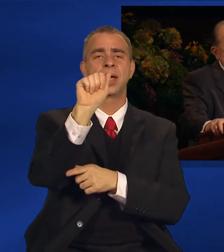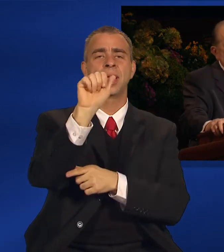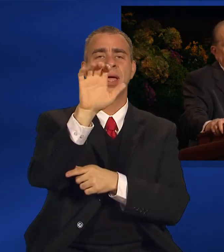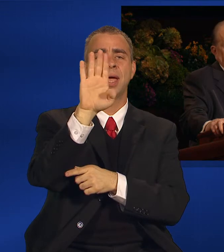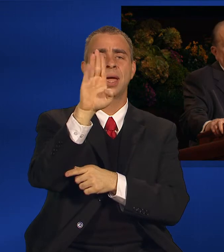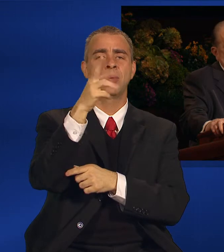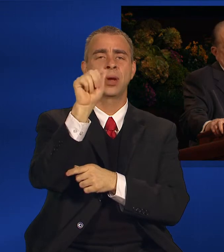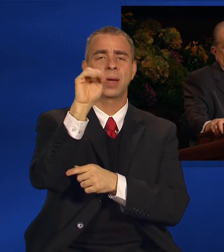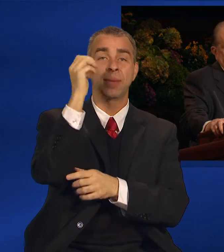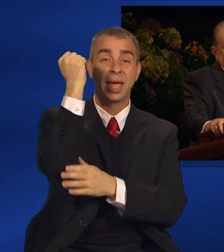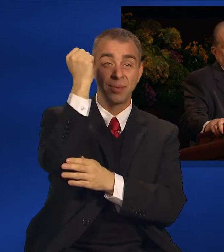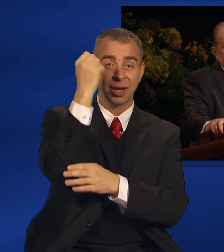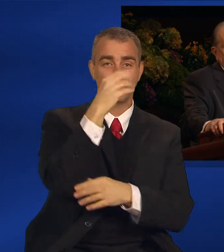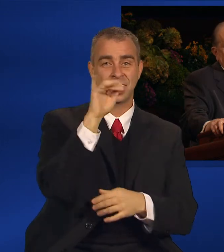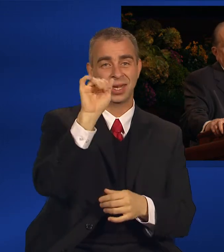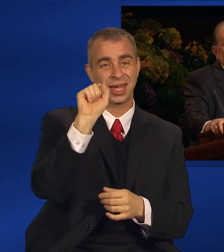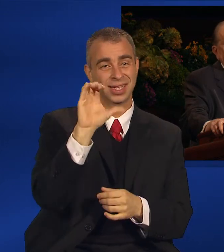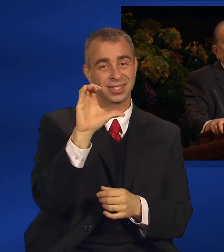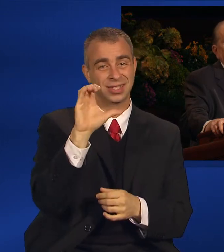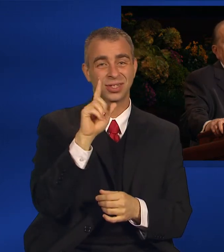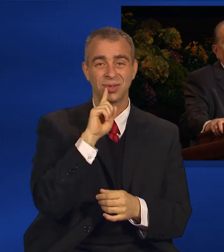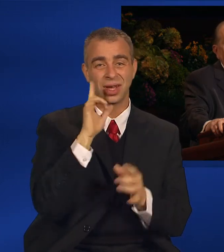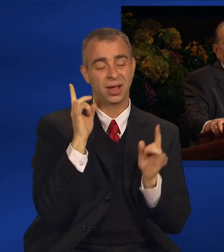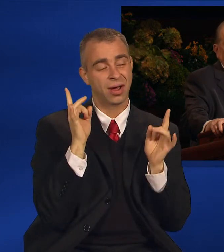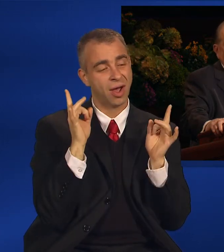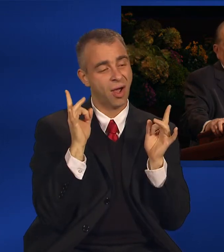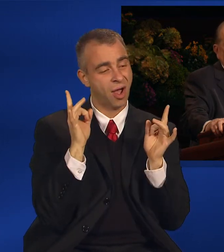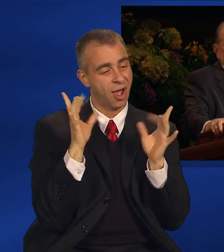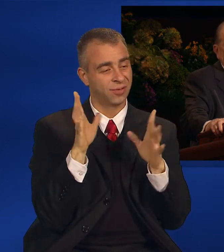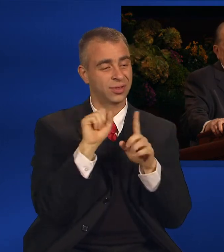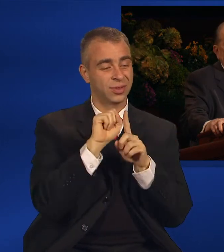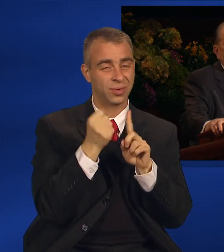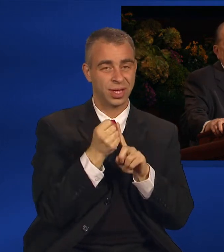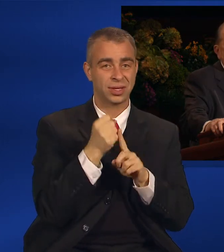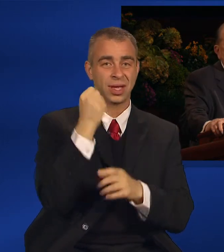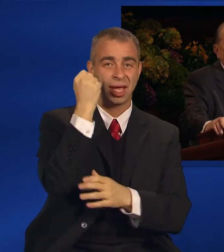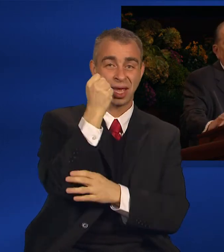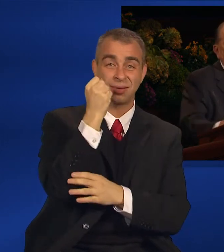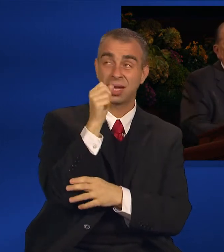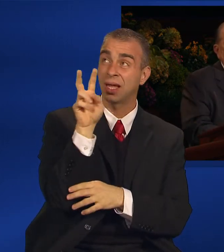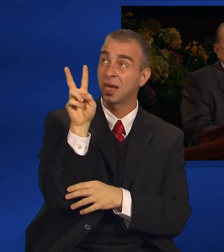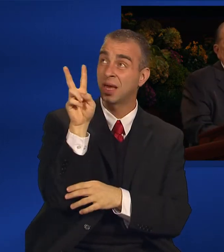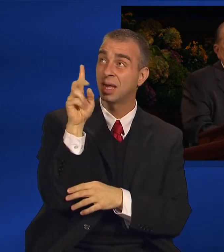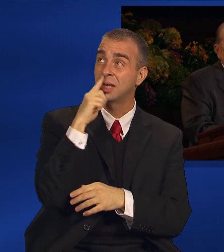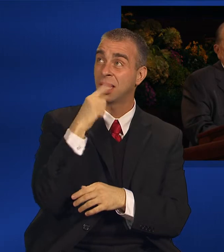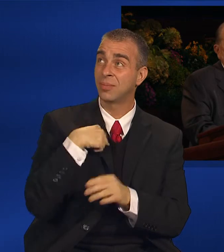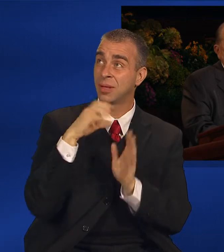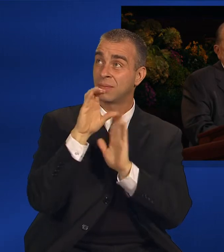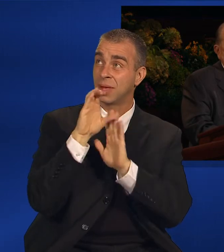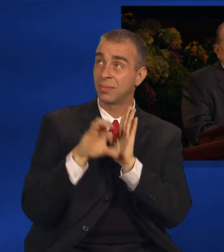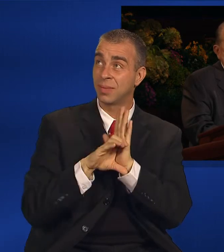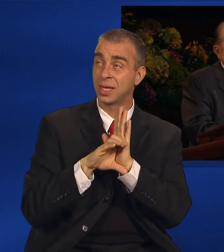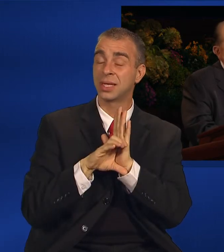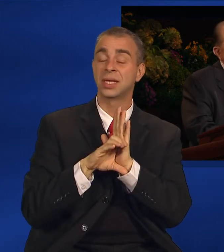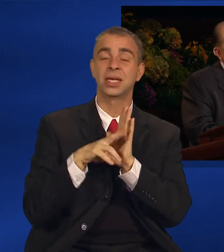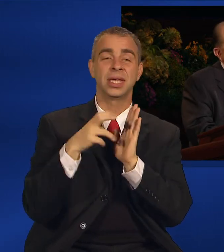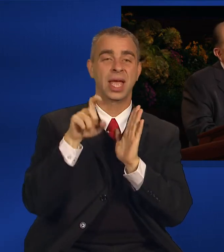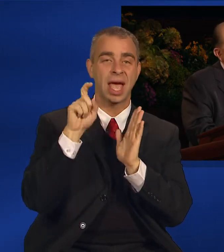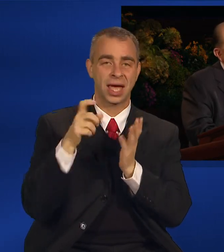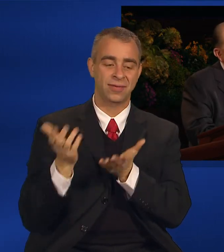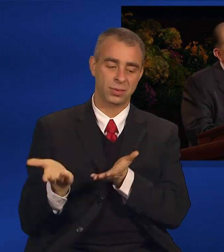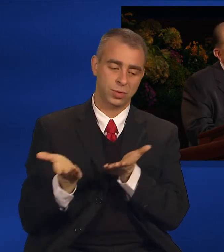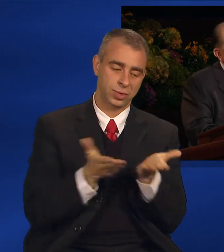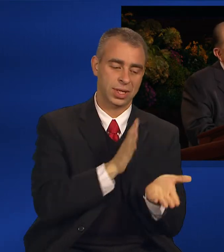it must have been for Abraham, in obedience to God's command, to take his beloved Isaac into the land of